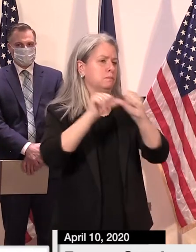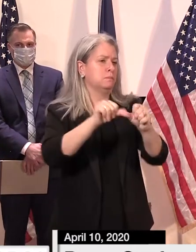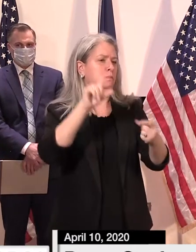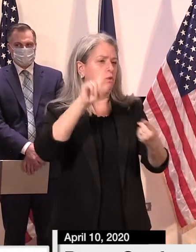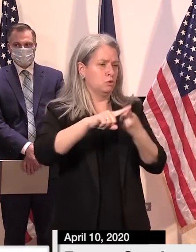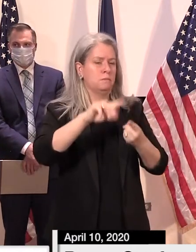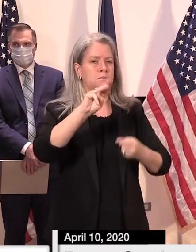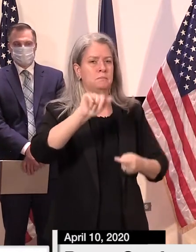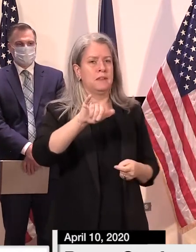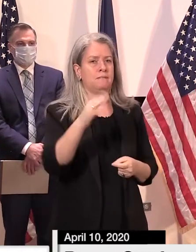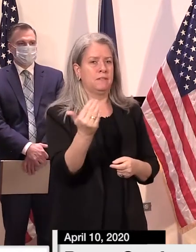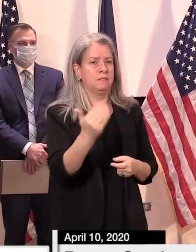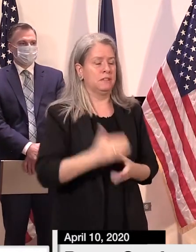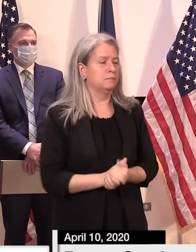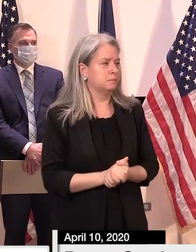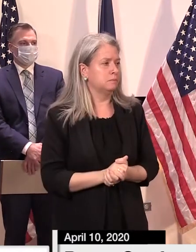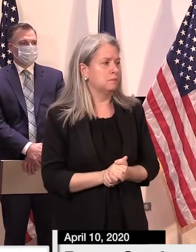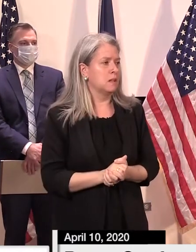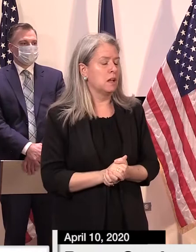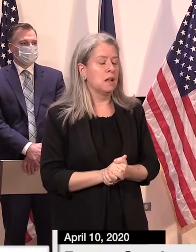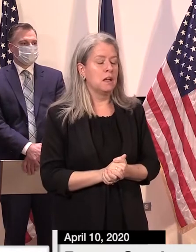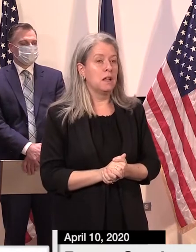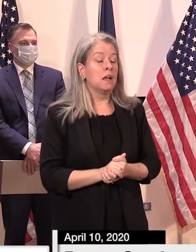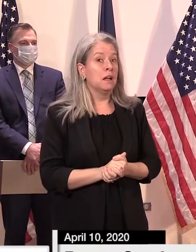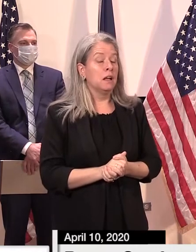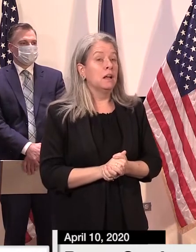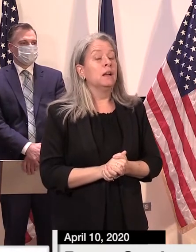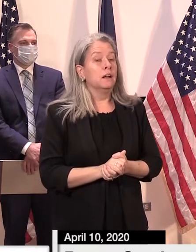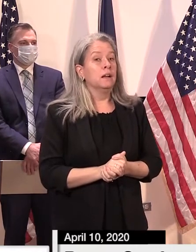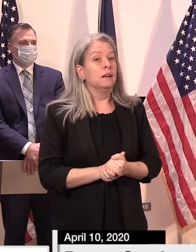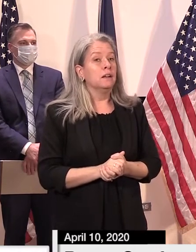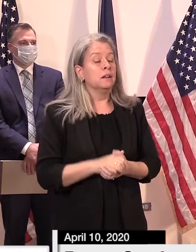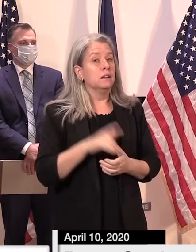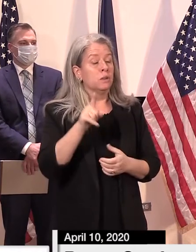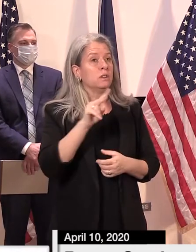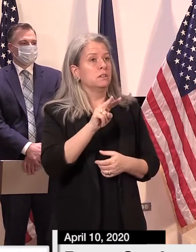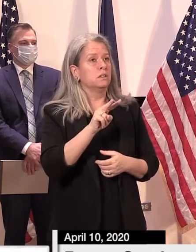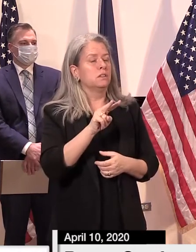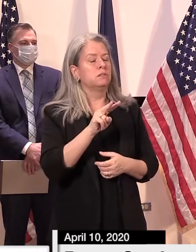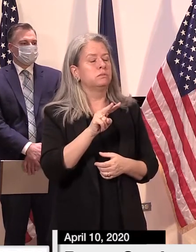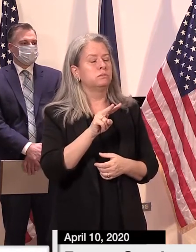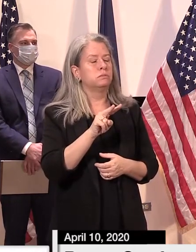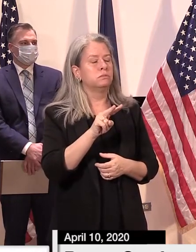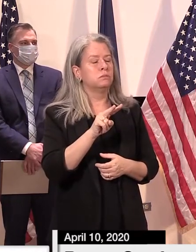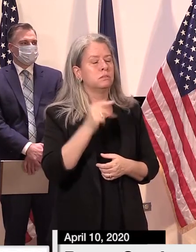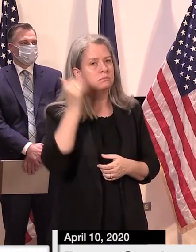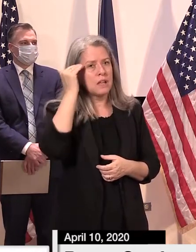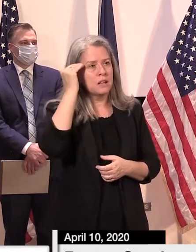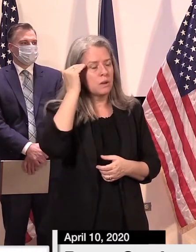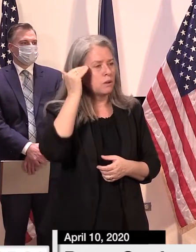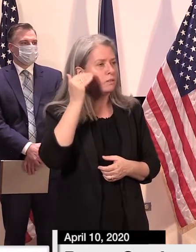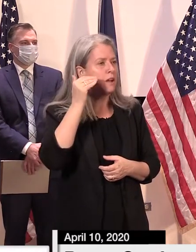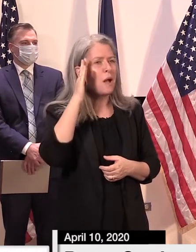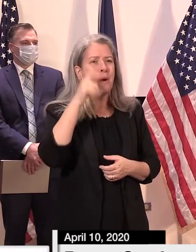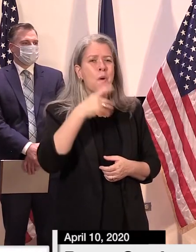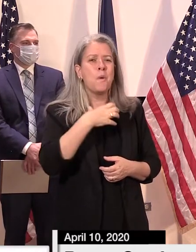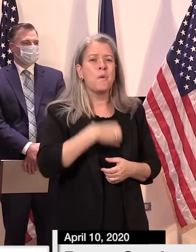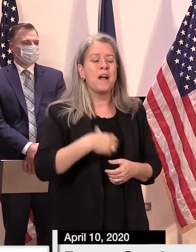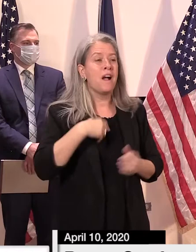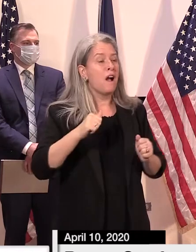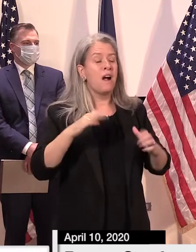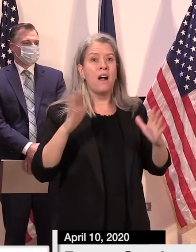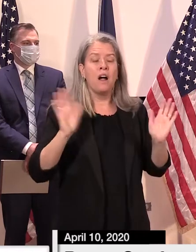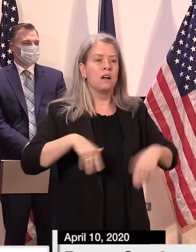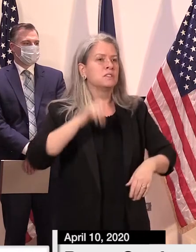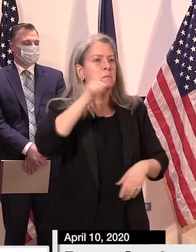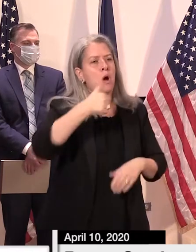I know how disappointing this is to many, as some were hoping we could magically flip a switch and go back